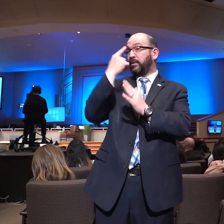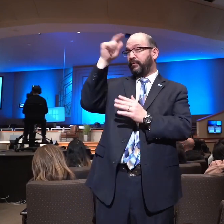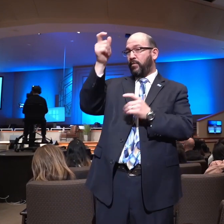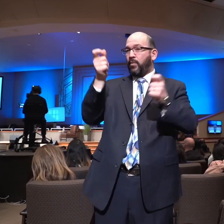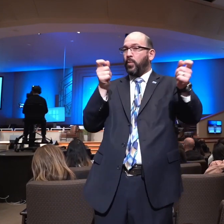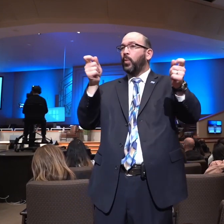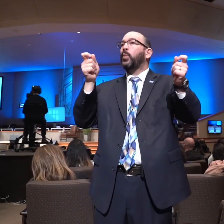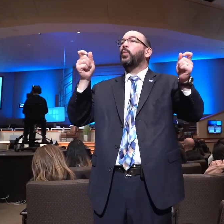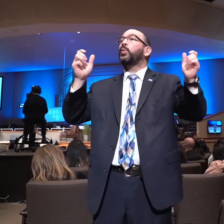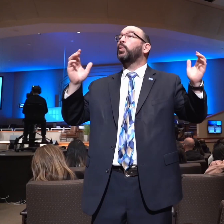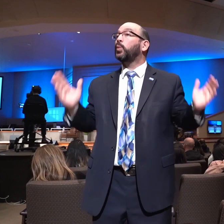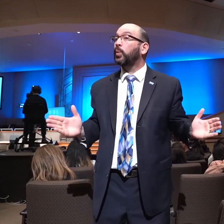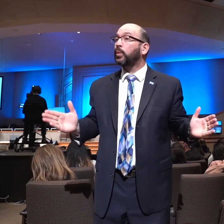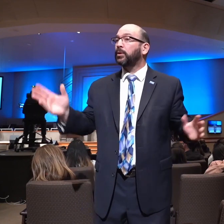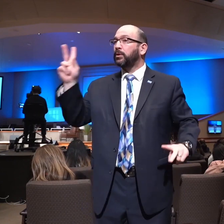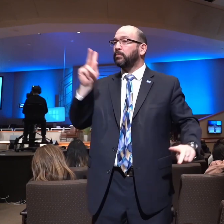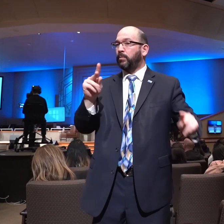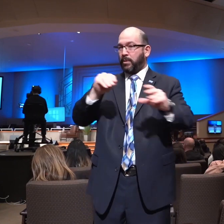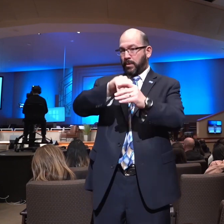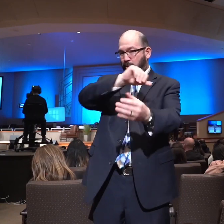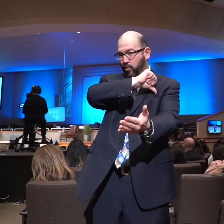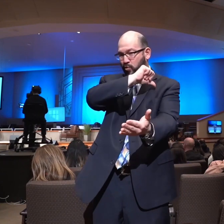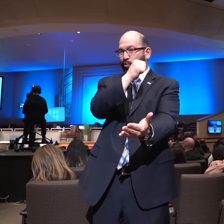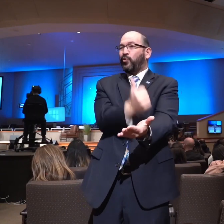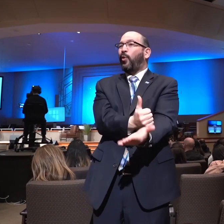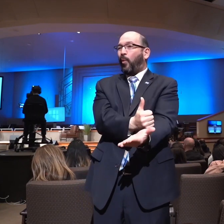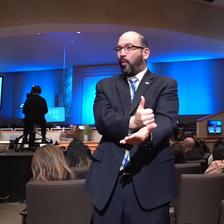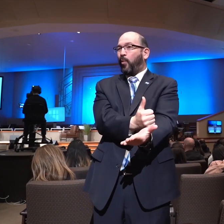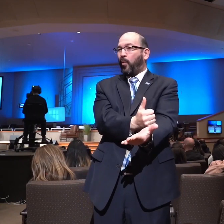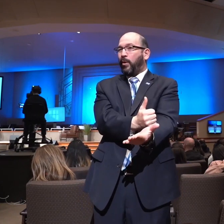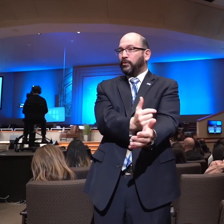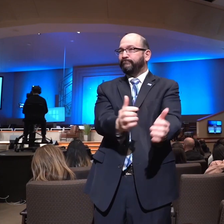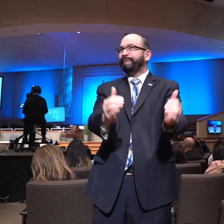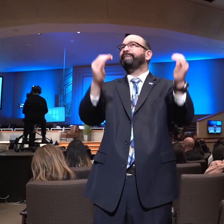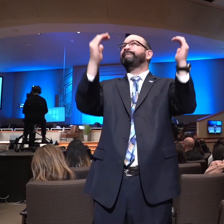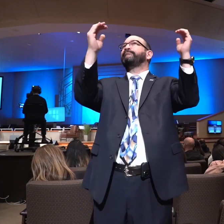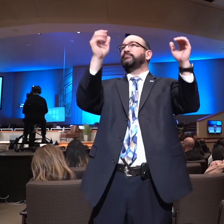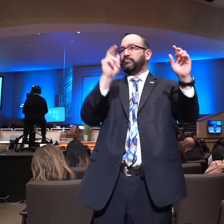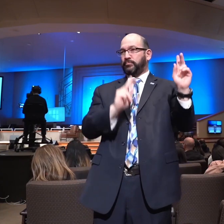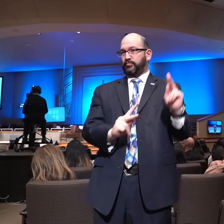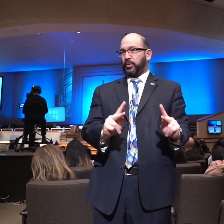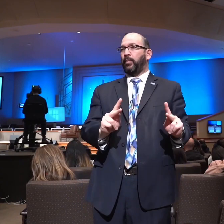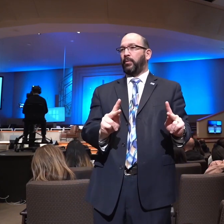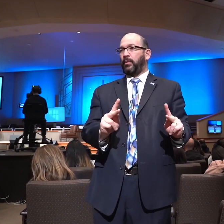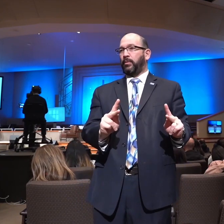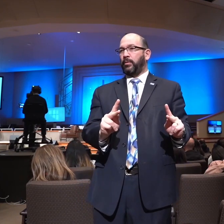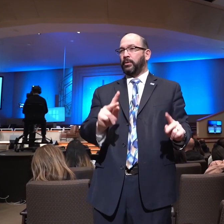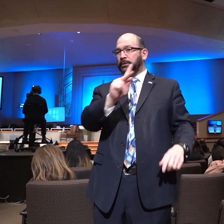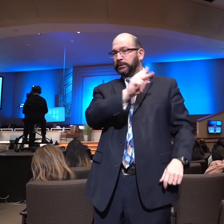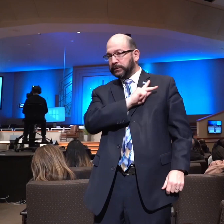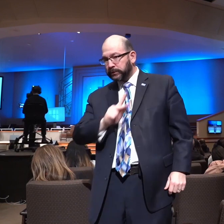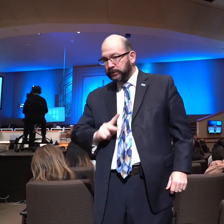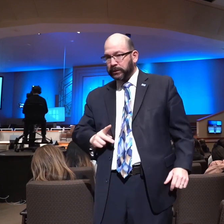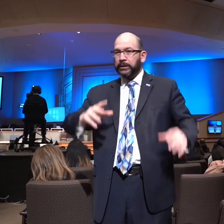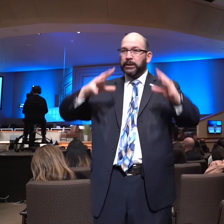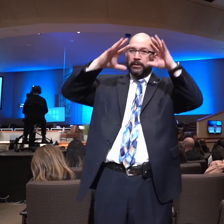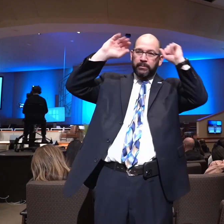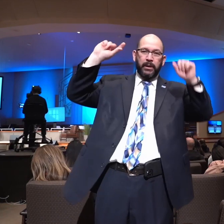those in authority, those who have a superior rank, those that maybe are called kings or presidents or governors or congressmen or